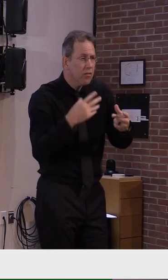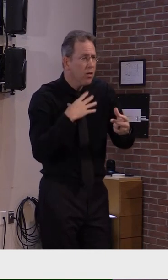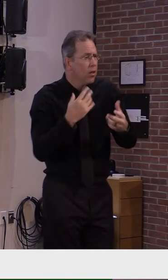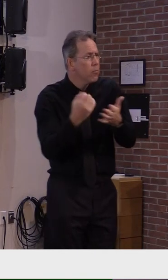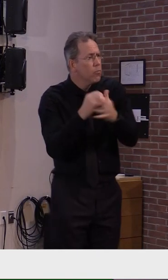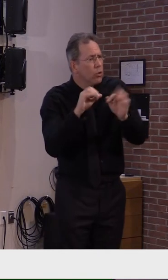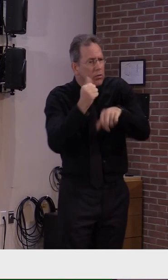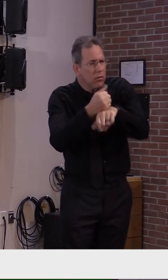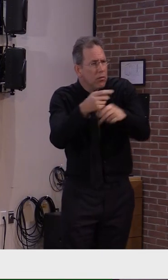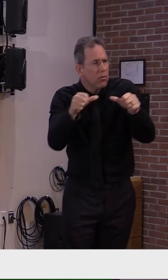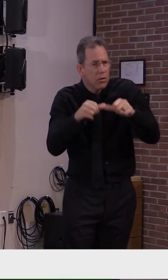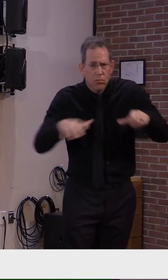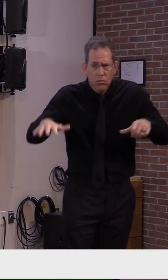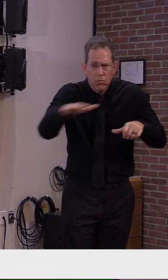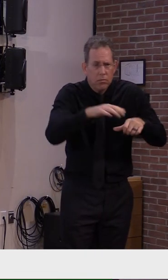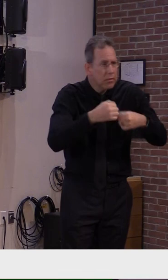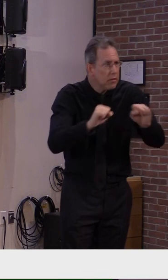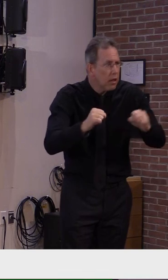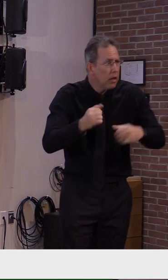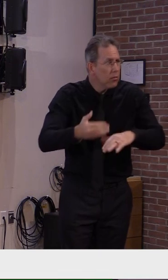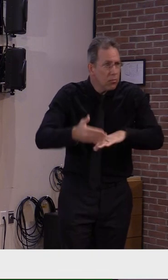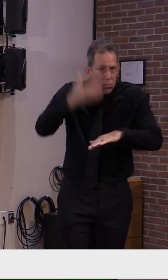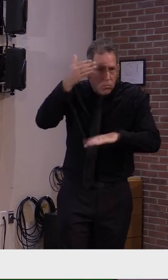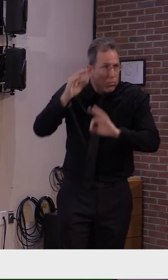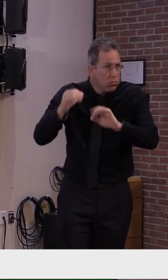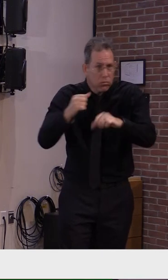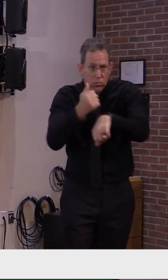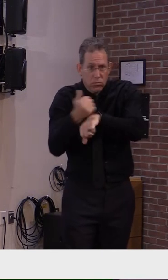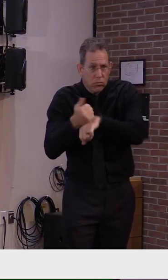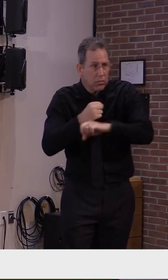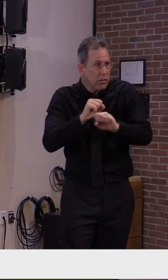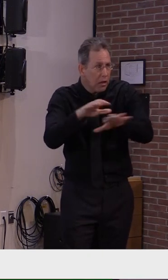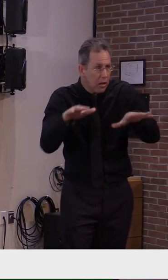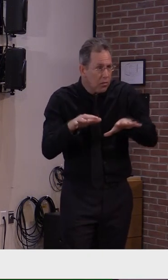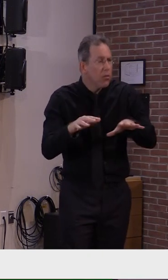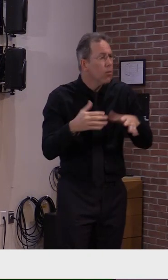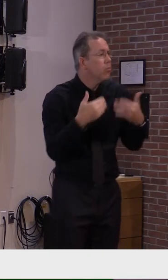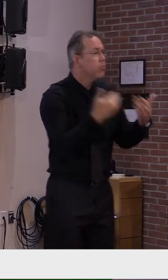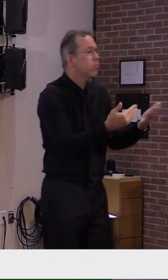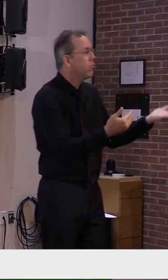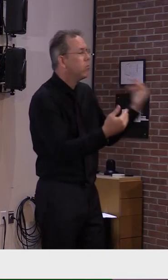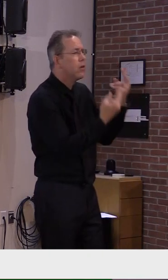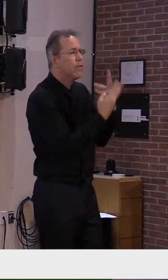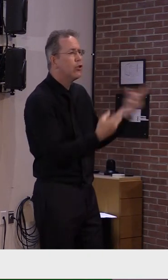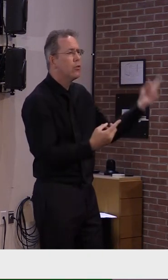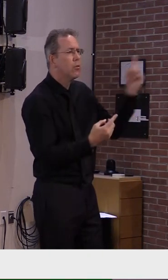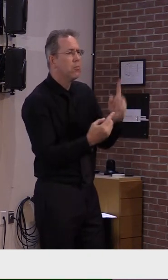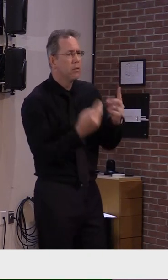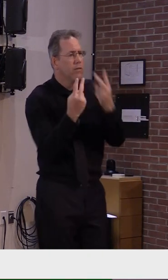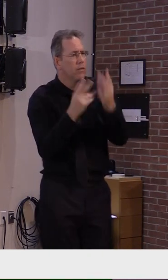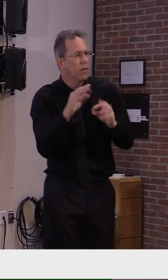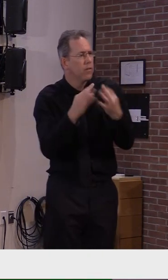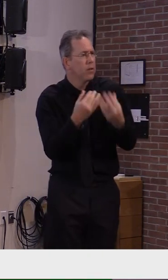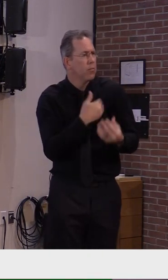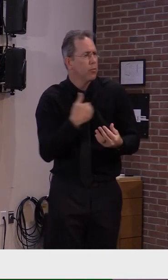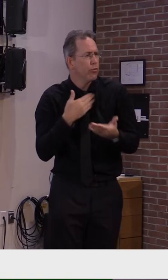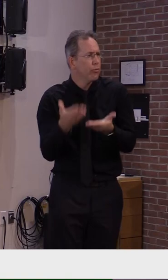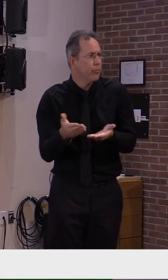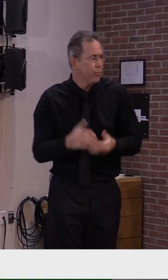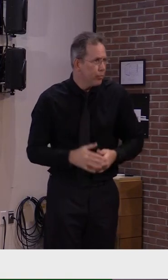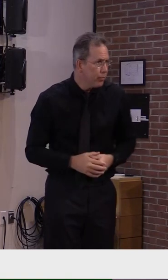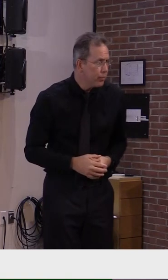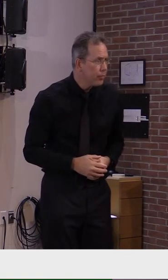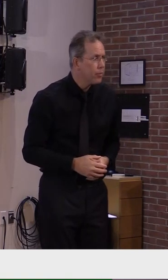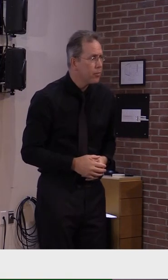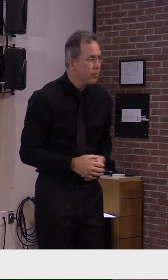the protection of the health and security of residents and staff. We recognize that many of our